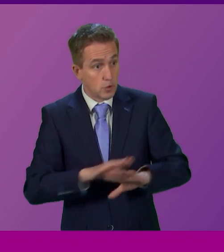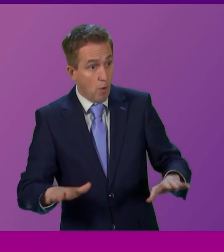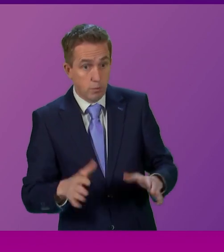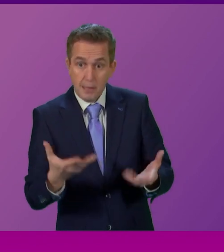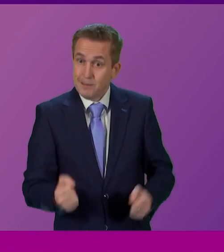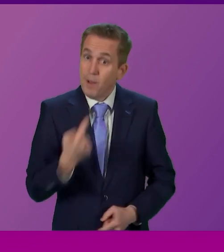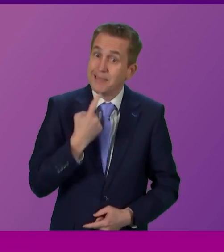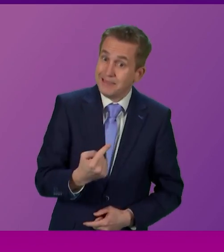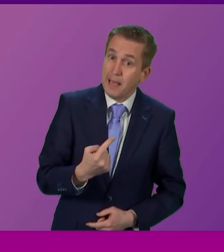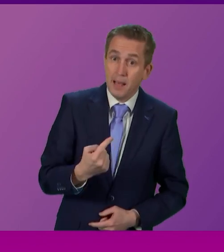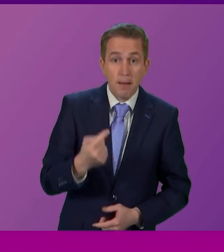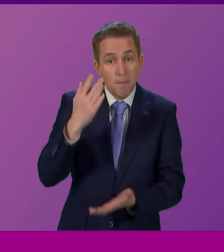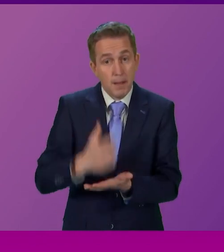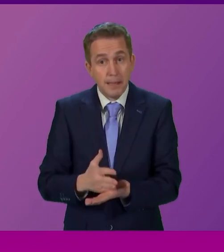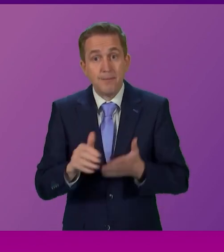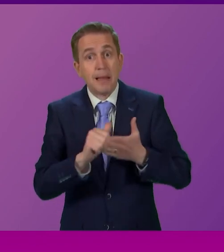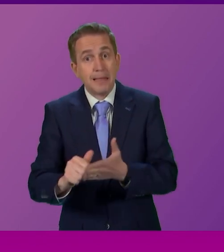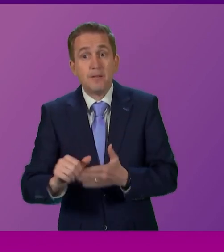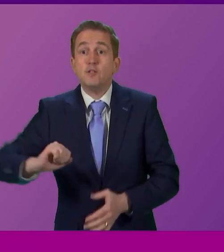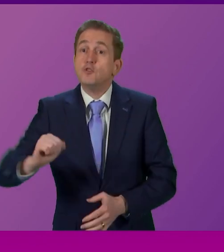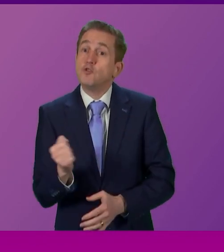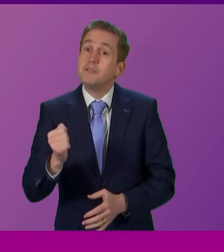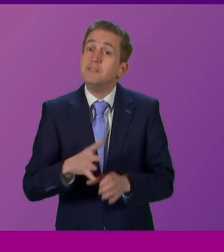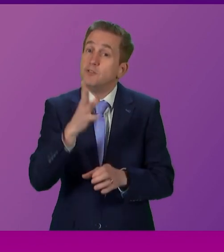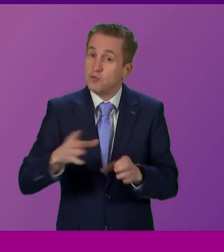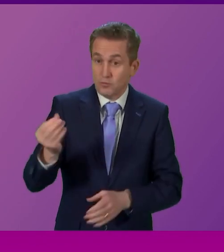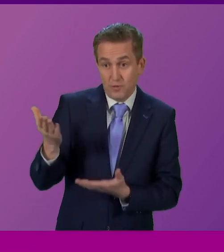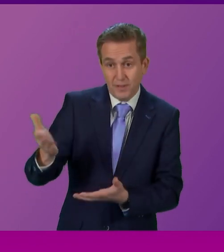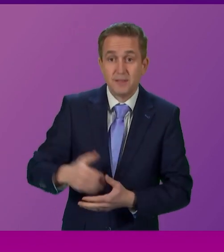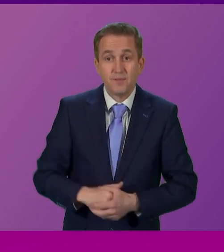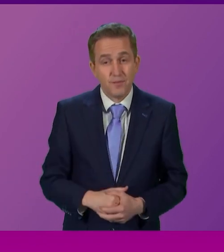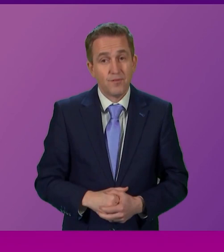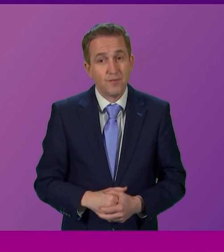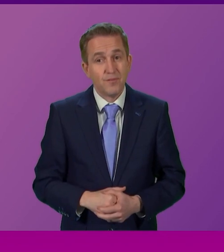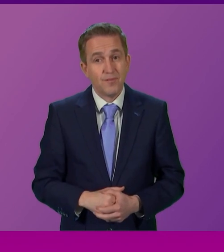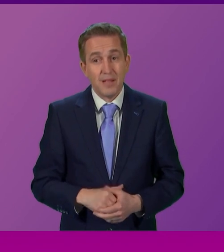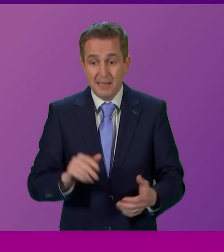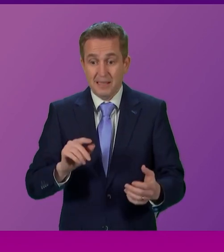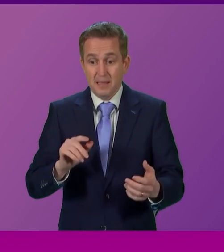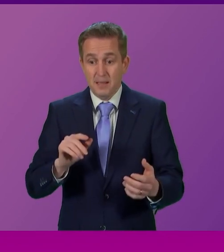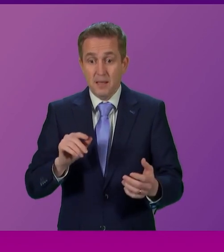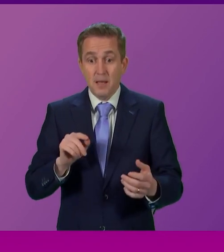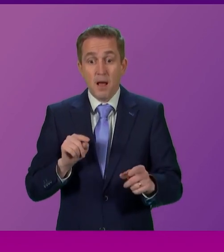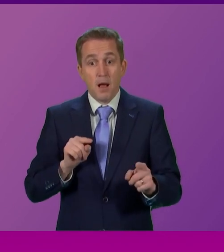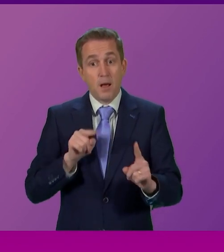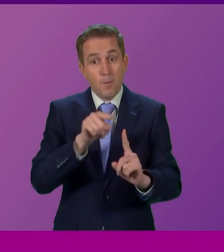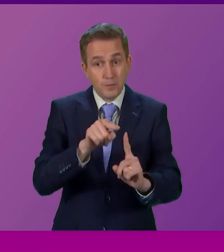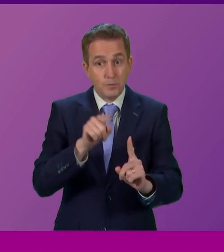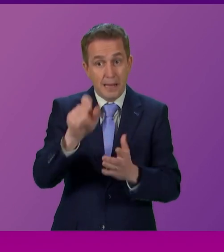it. Believe the leader of the Scottish Conservatives. Because he said in the run-up to that election, I quote him,